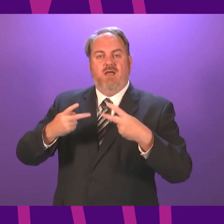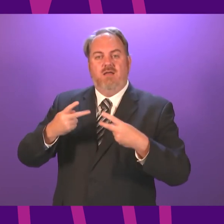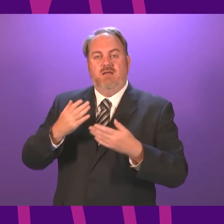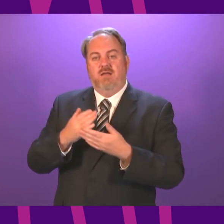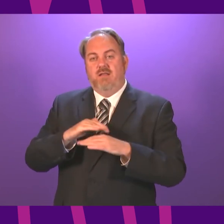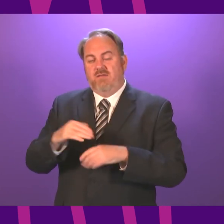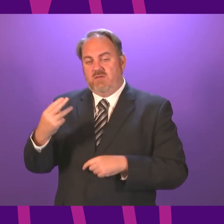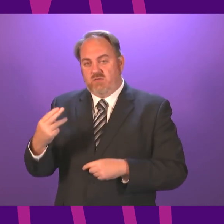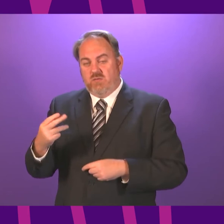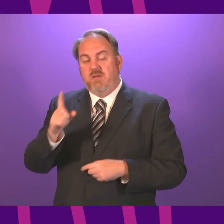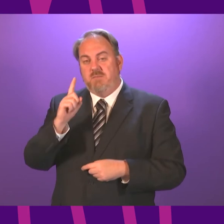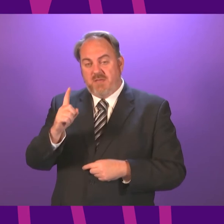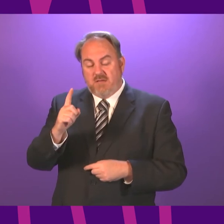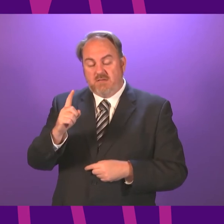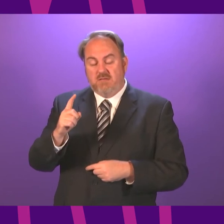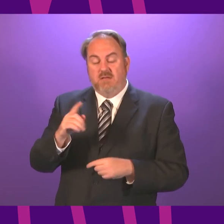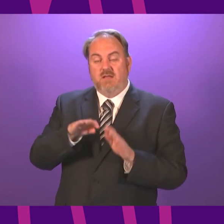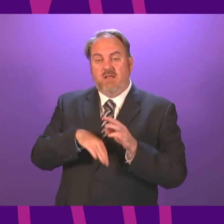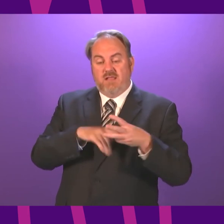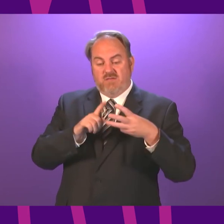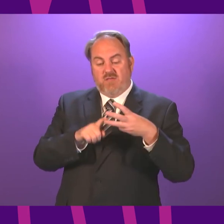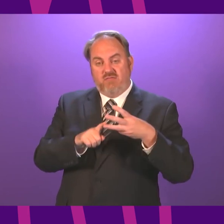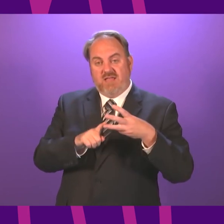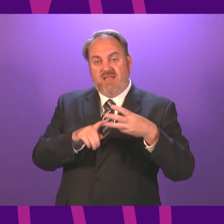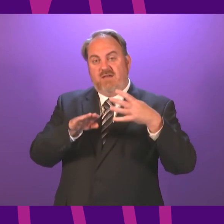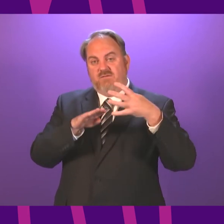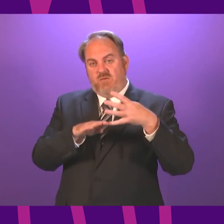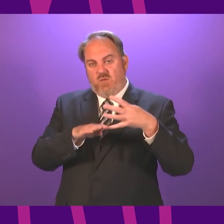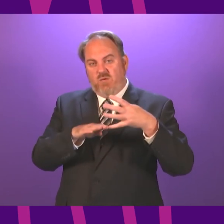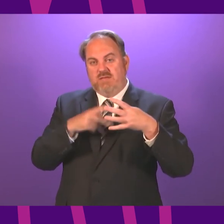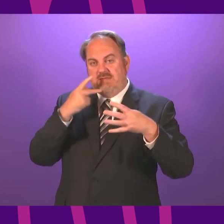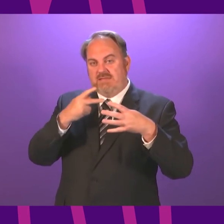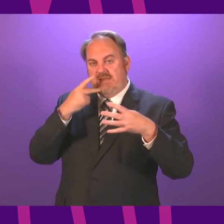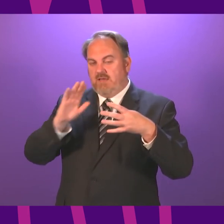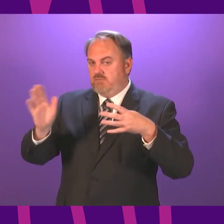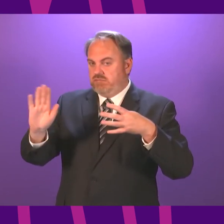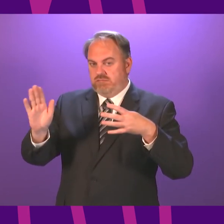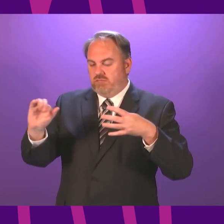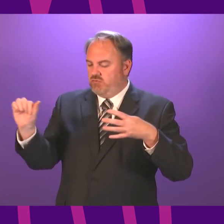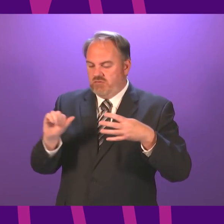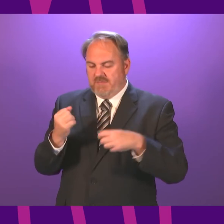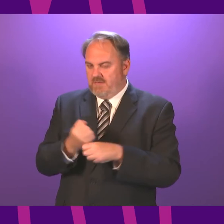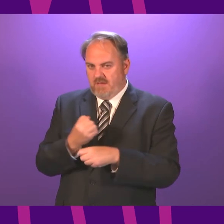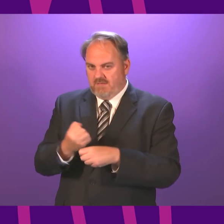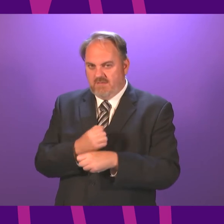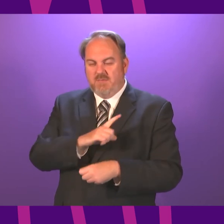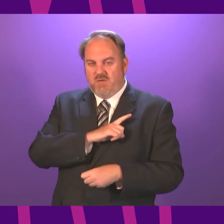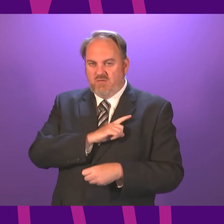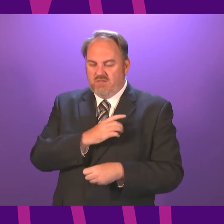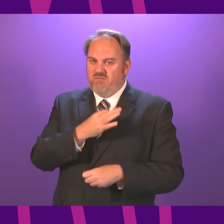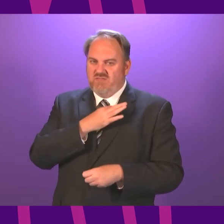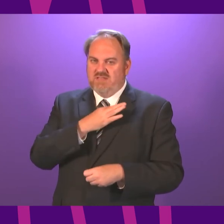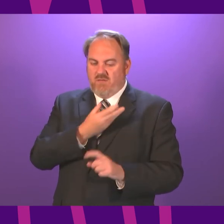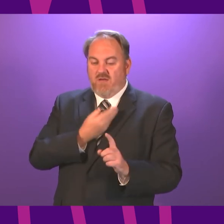all other levels, three to four, which no part of the country is in at the moment, singing should be avoided because of the heightened risk of